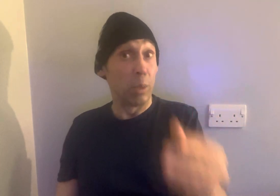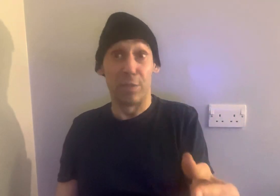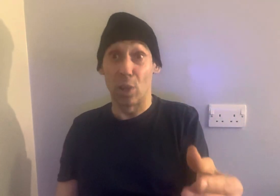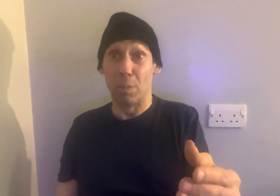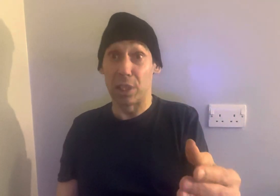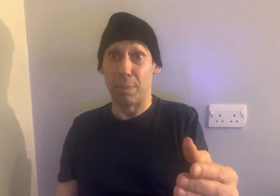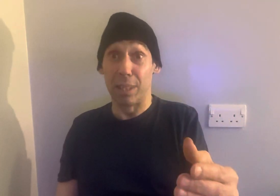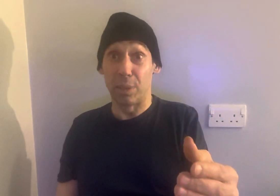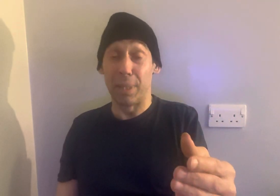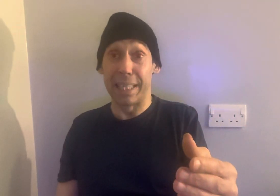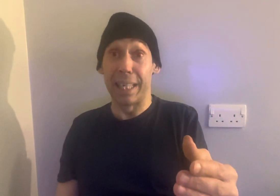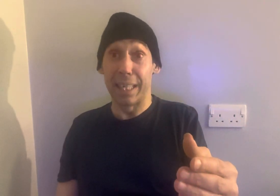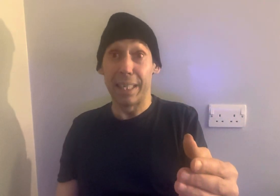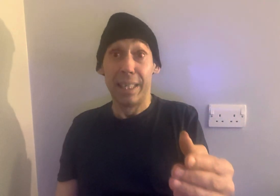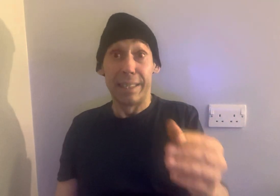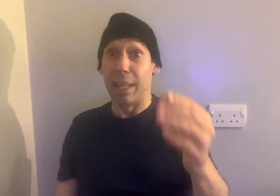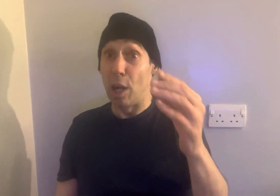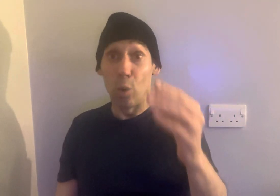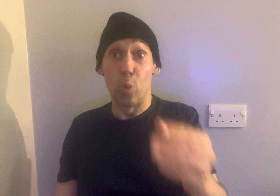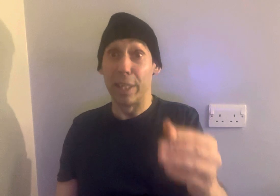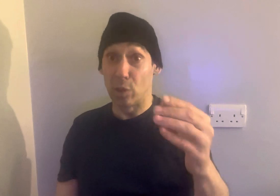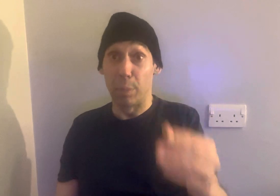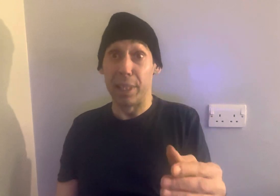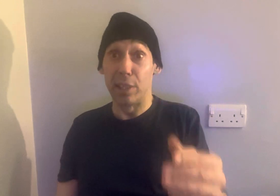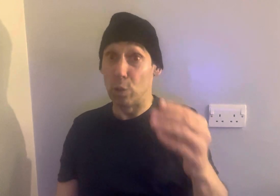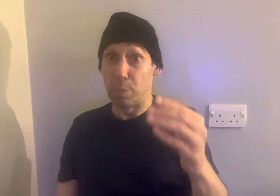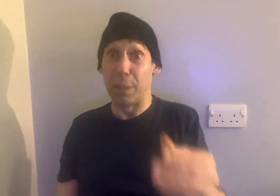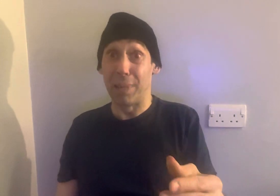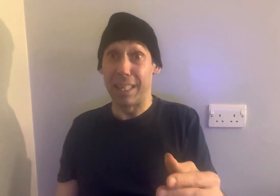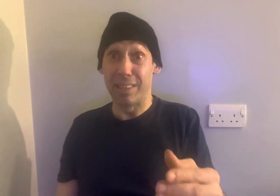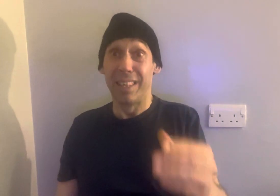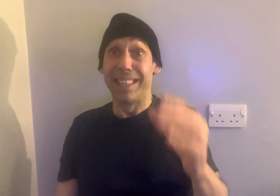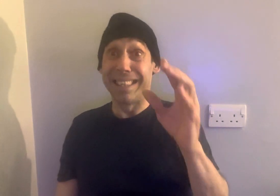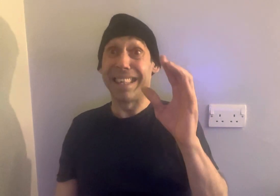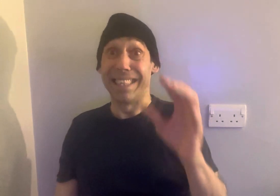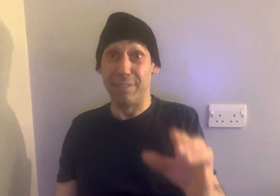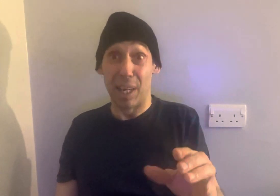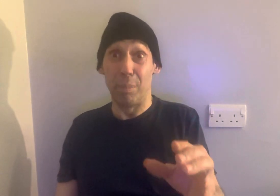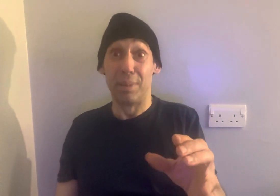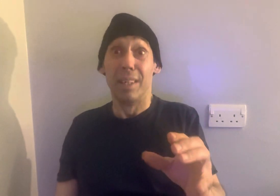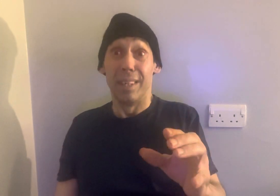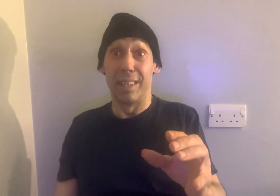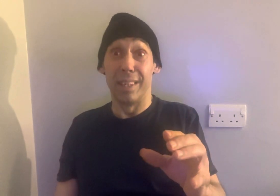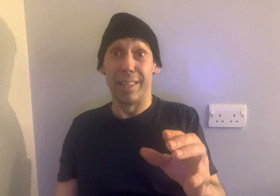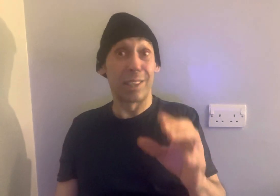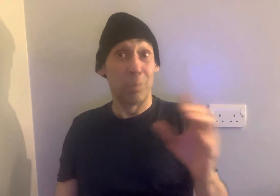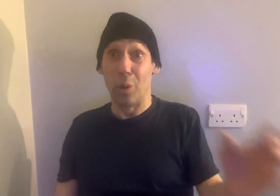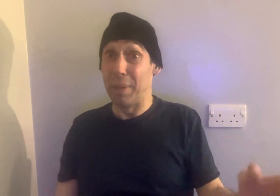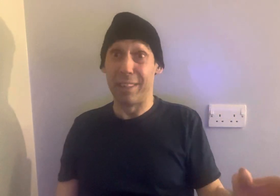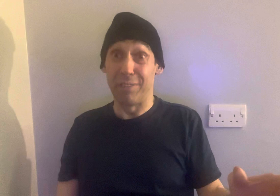with so much amounts of big gear, there are always going to be those big players that give up the smaller men, if you